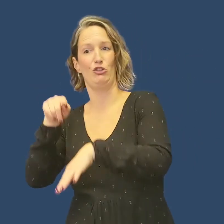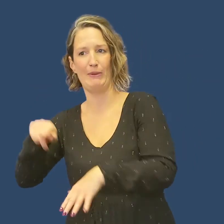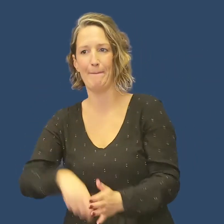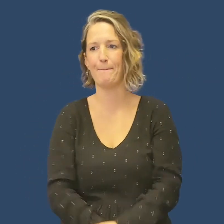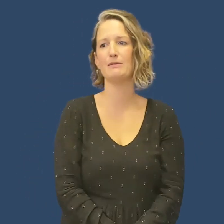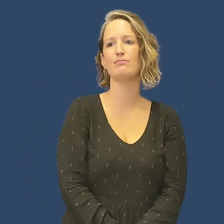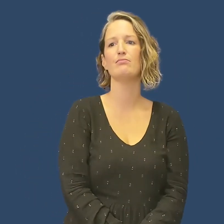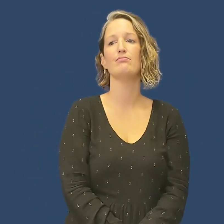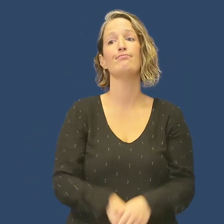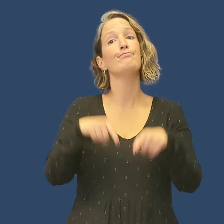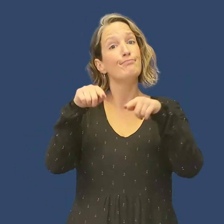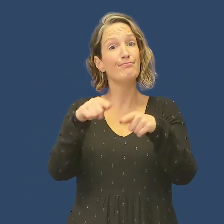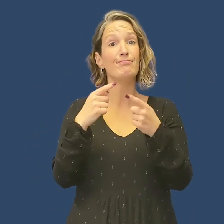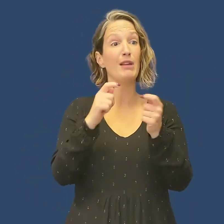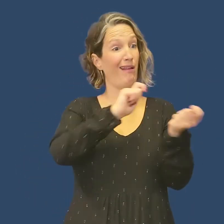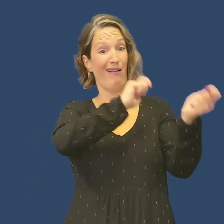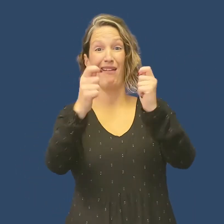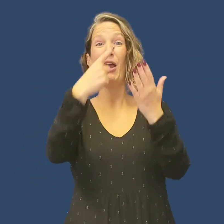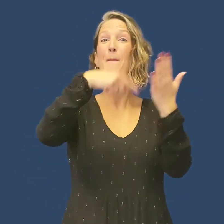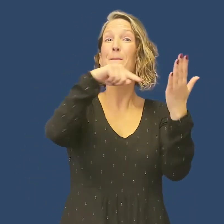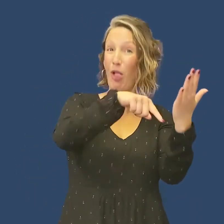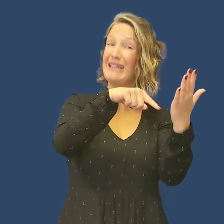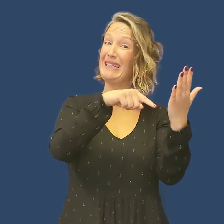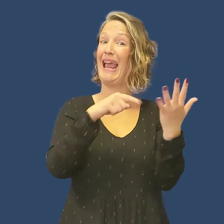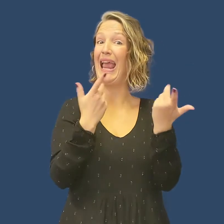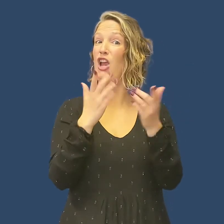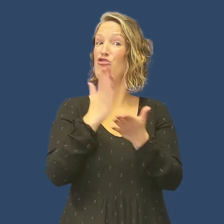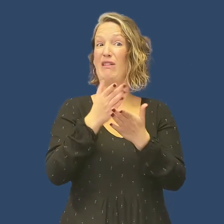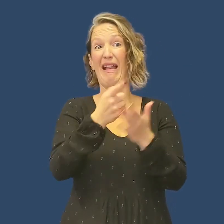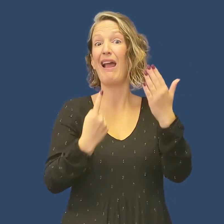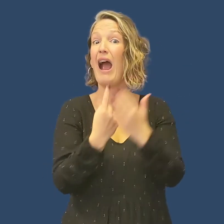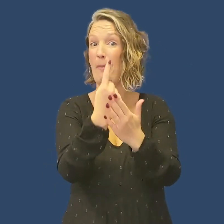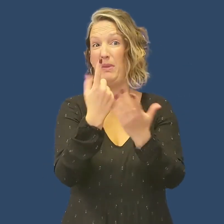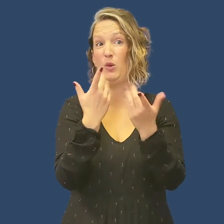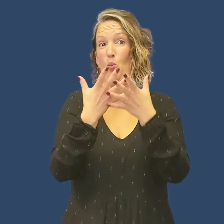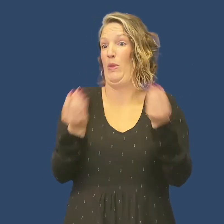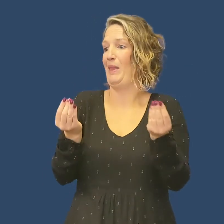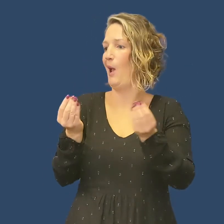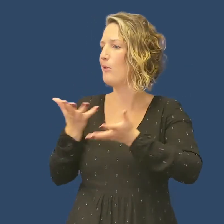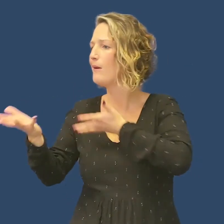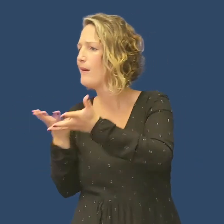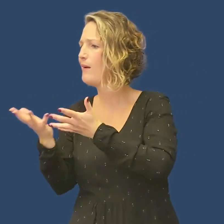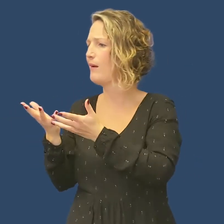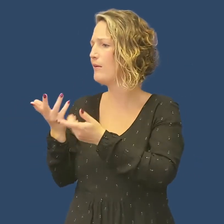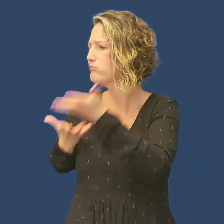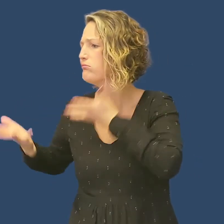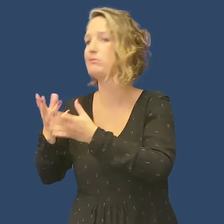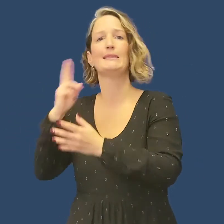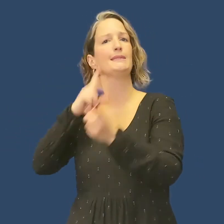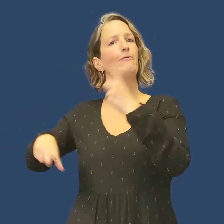Deaf pupils. This is a policy decision that's had a significant impact, although it hasn't included consultation and discussion with